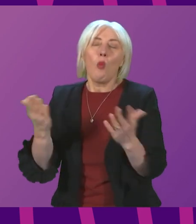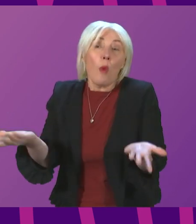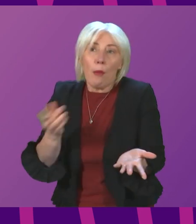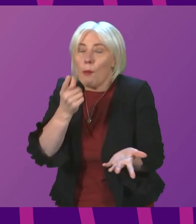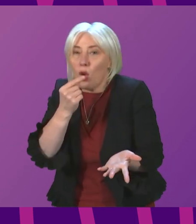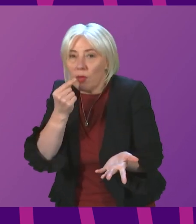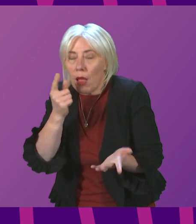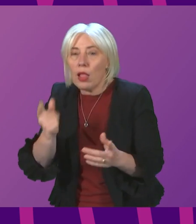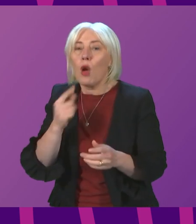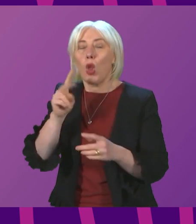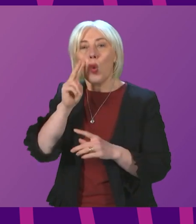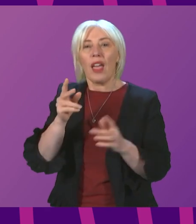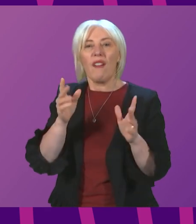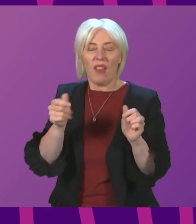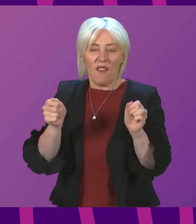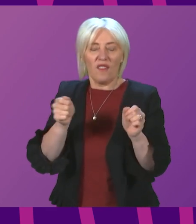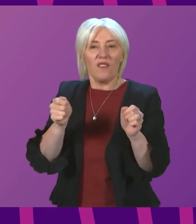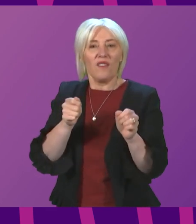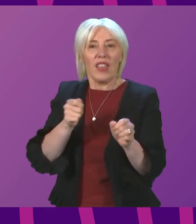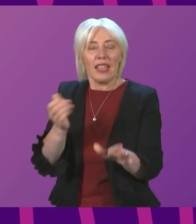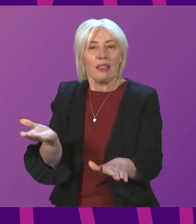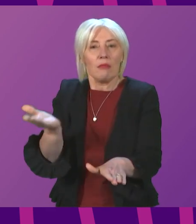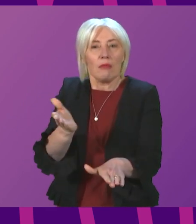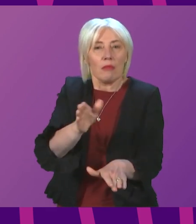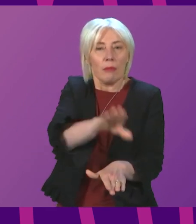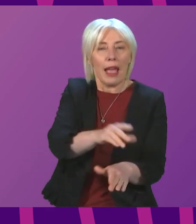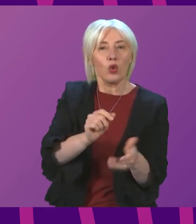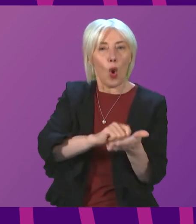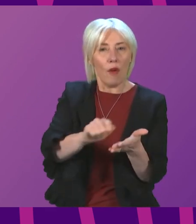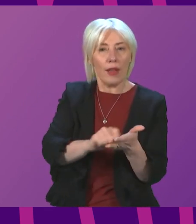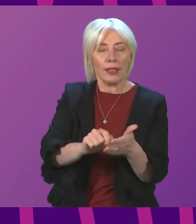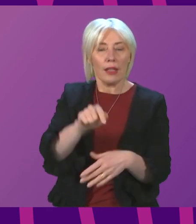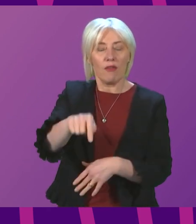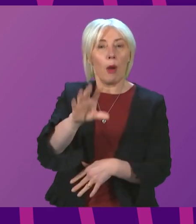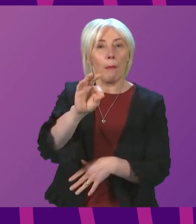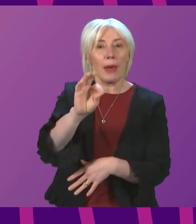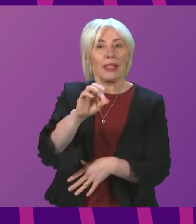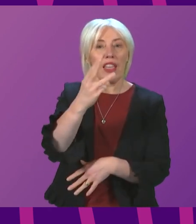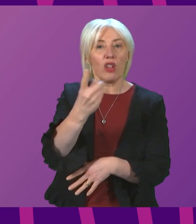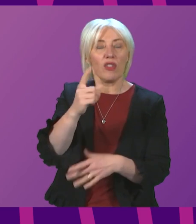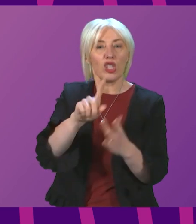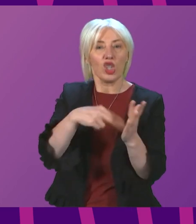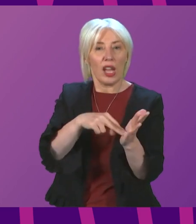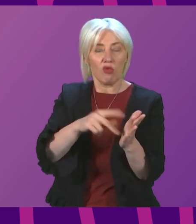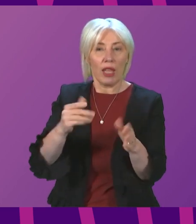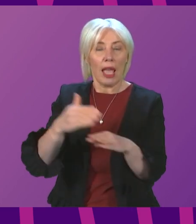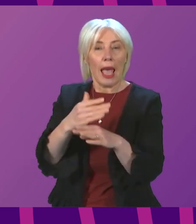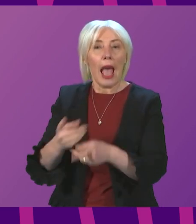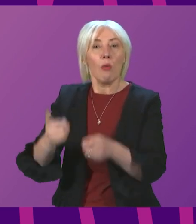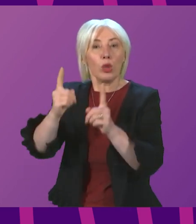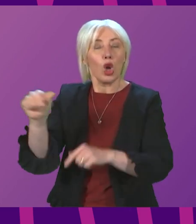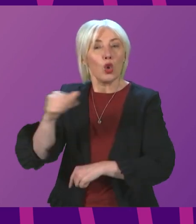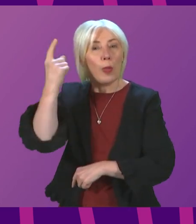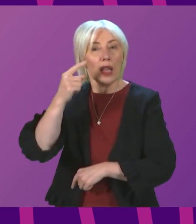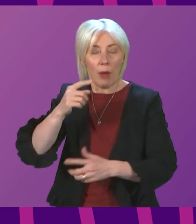pave the way for a phased return to the office. It will recommend that from Monday, 31 January, employers should consider implementing